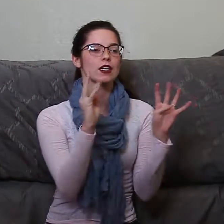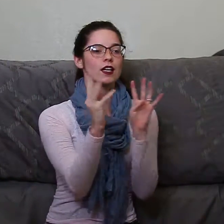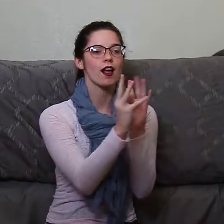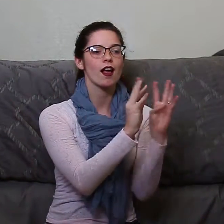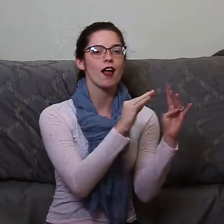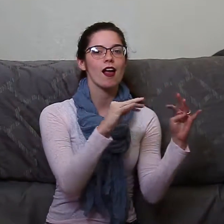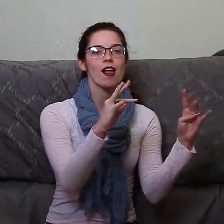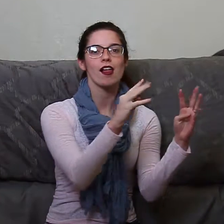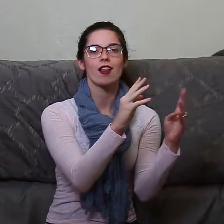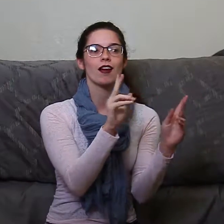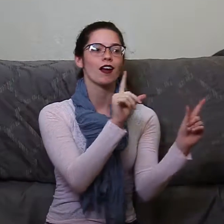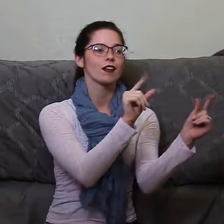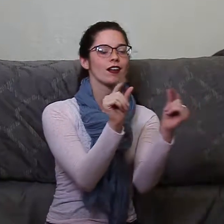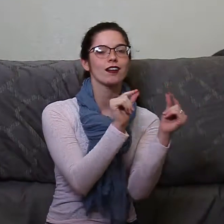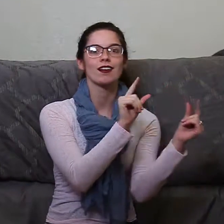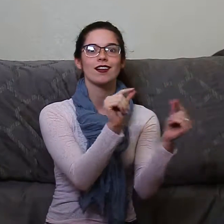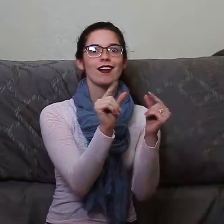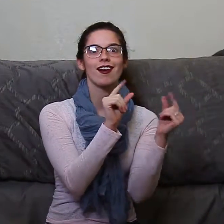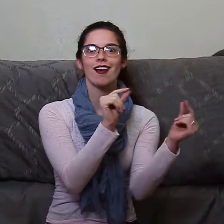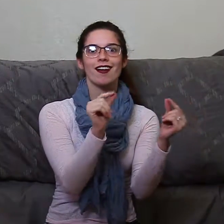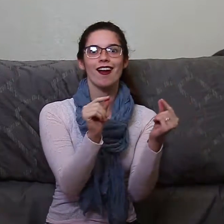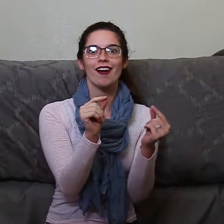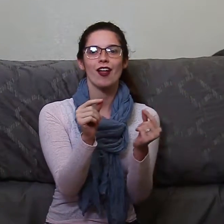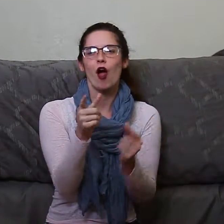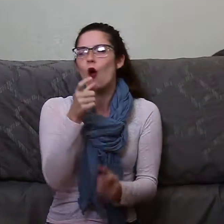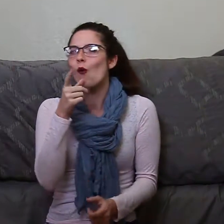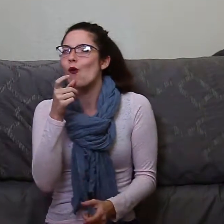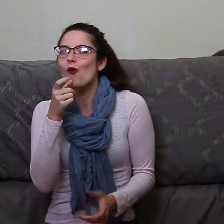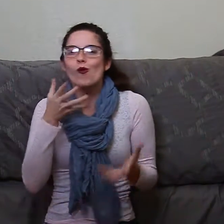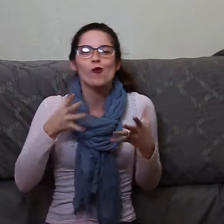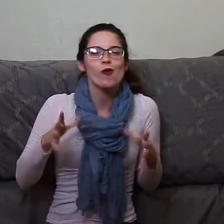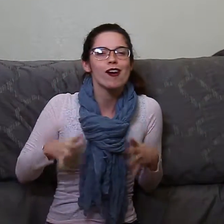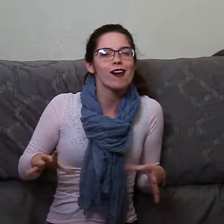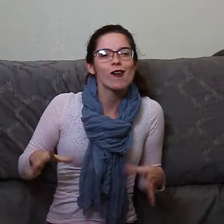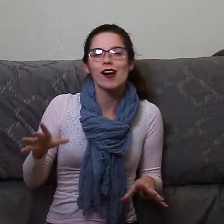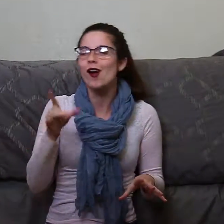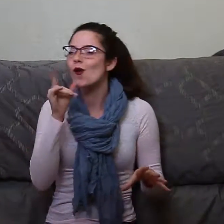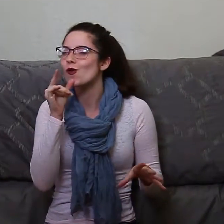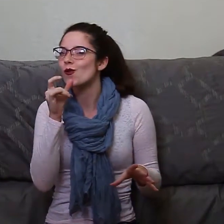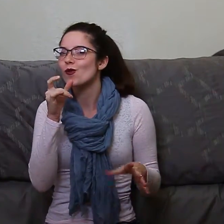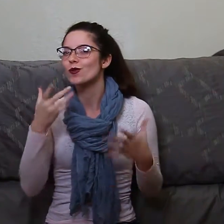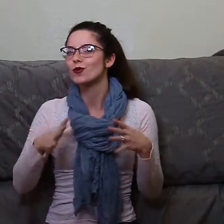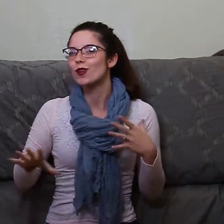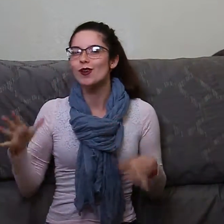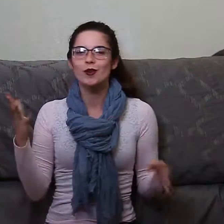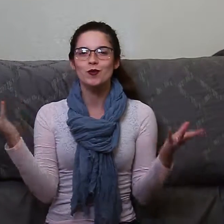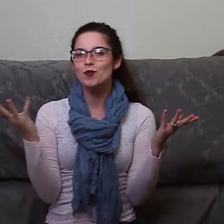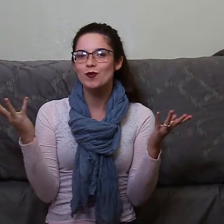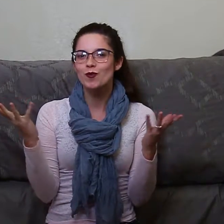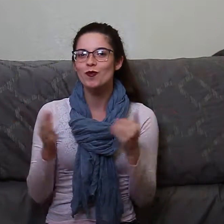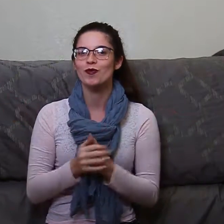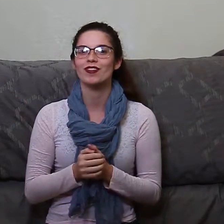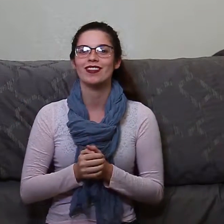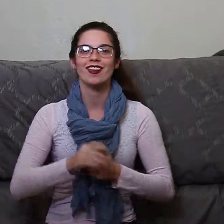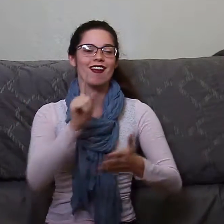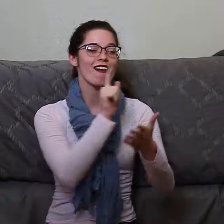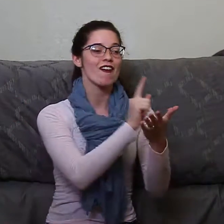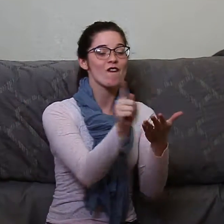Fashion Week somewhere, am I right? Avery Truffleman, living every week like it's Fashion Week. And there are street style blogs